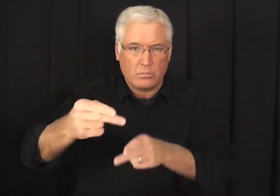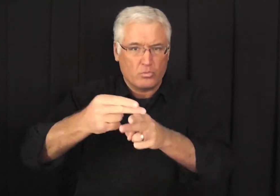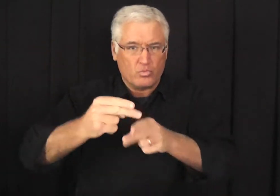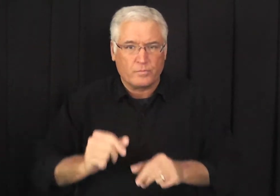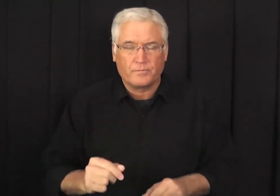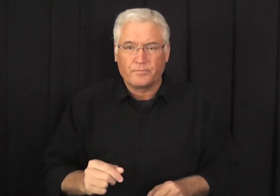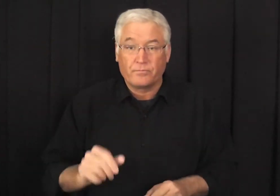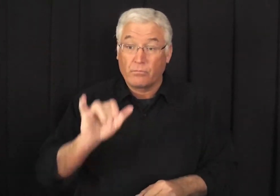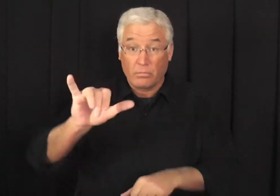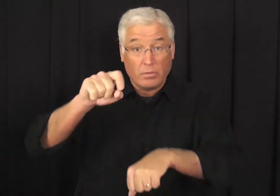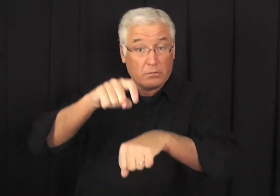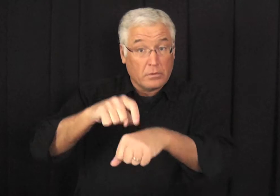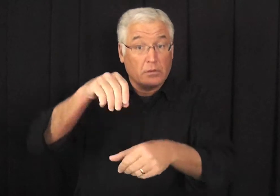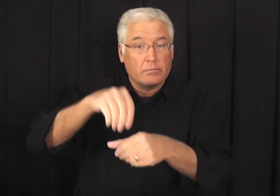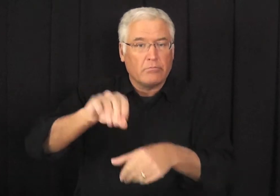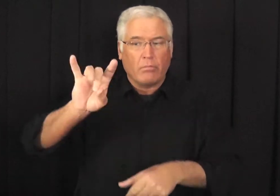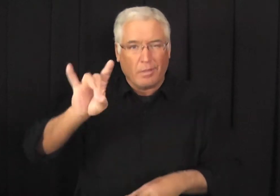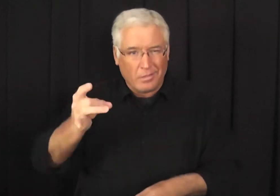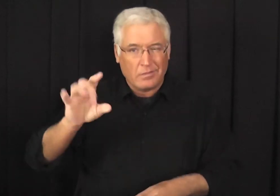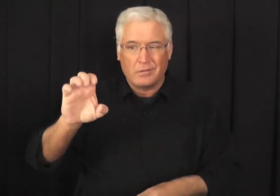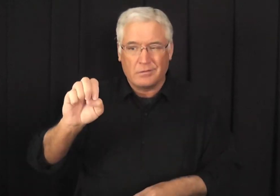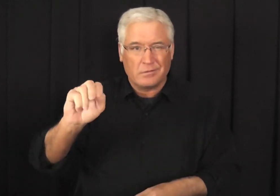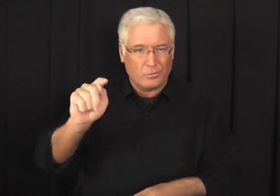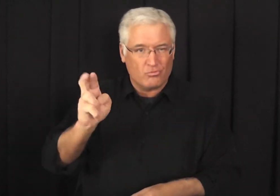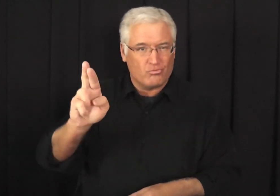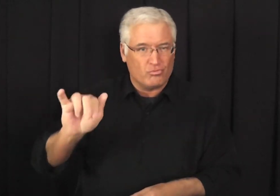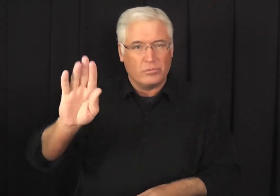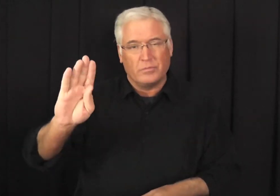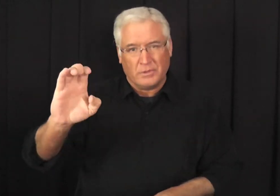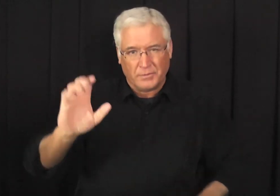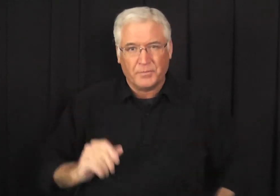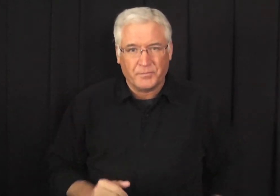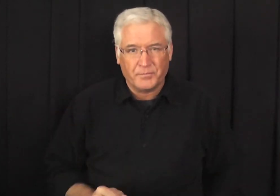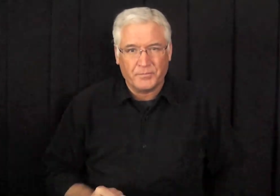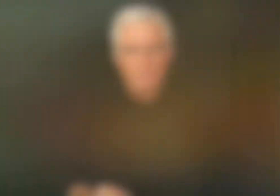slavery, and that was going to happen soon. And this was during 8th century B.C.